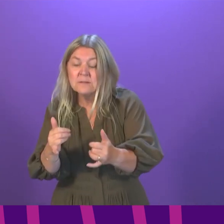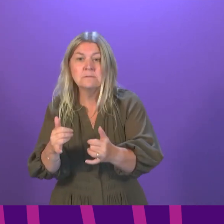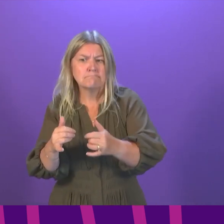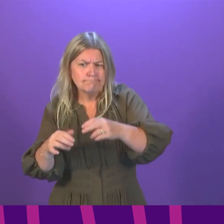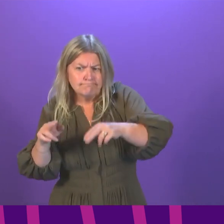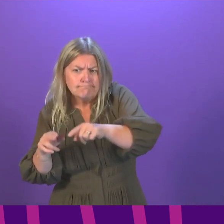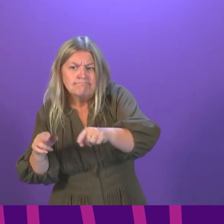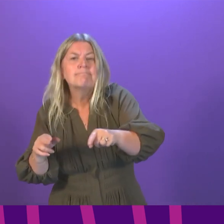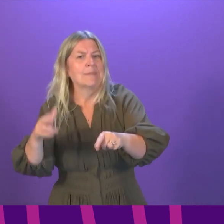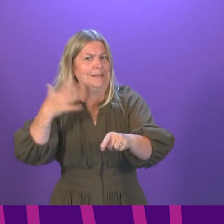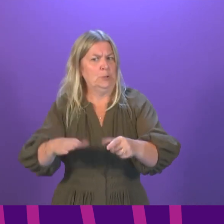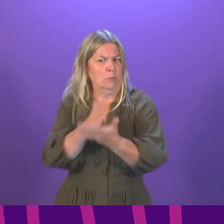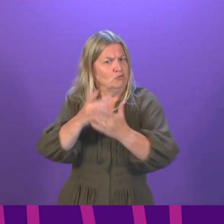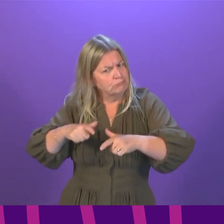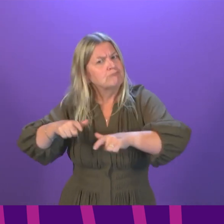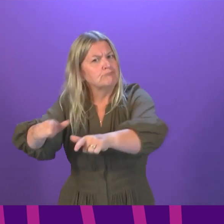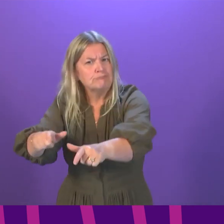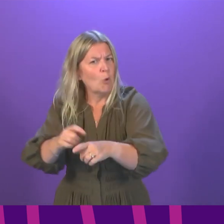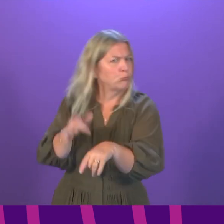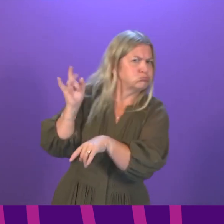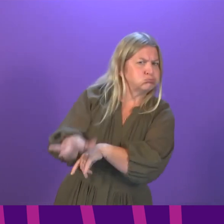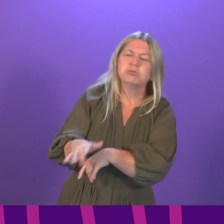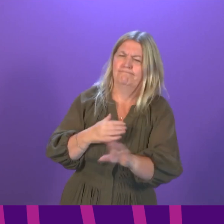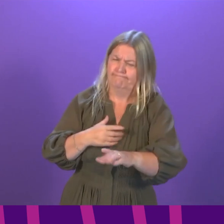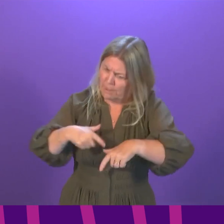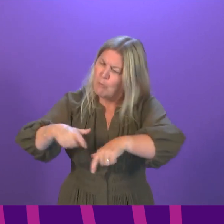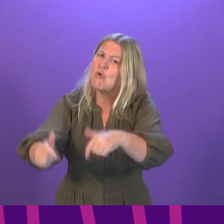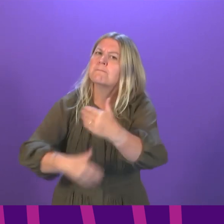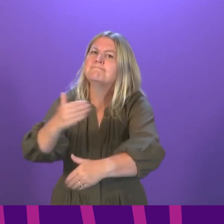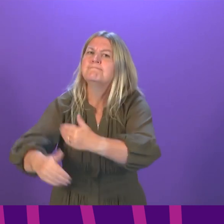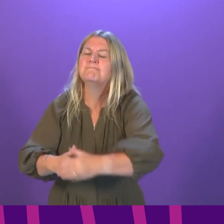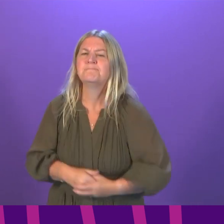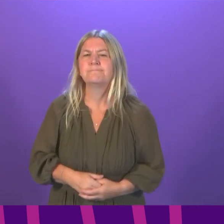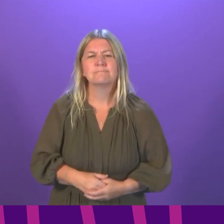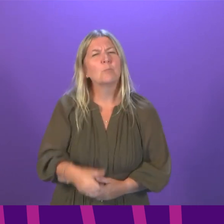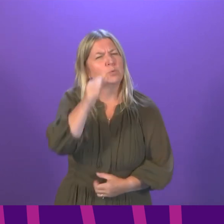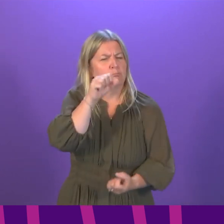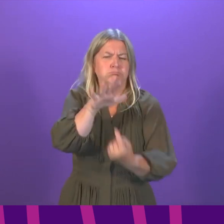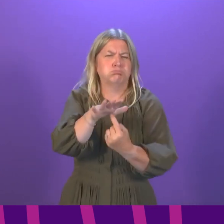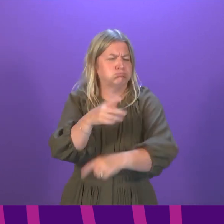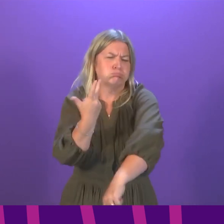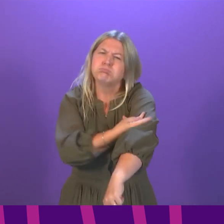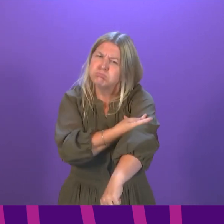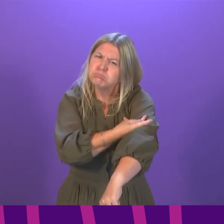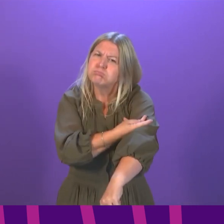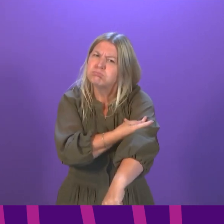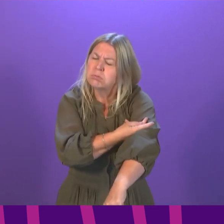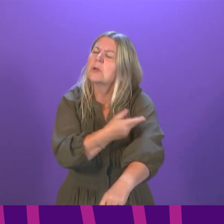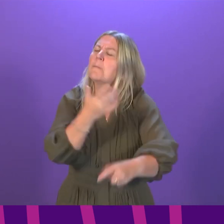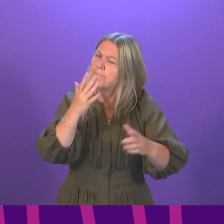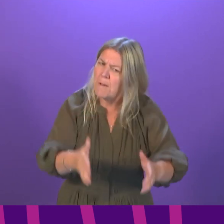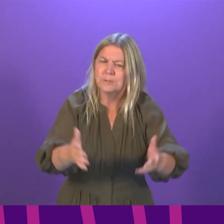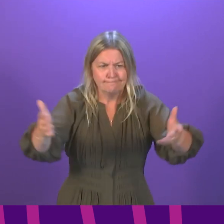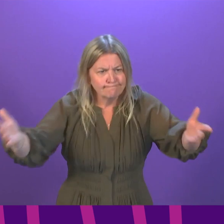to again be neglected. We all know how key vaccination is. We must maintain the progress and intensity of the programme.